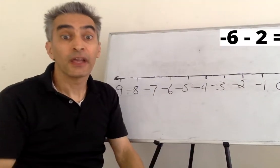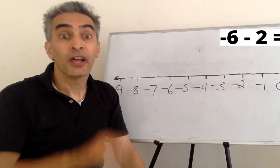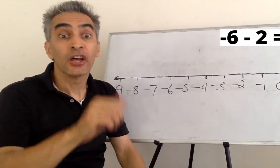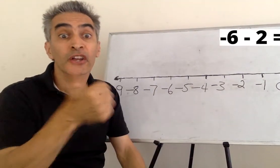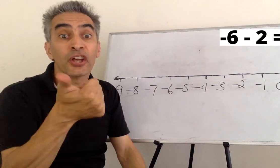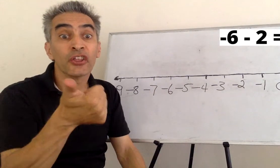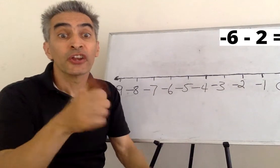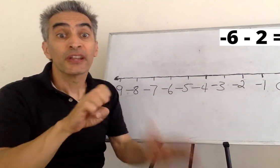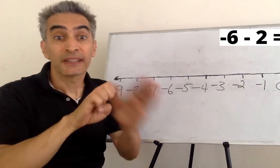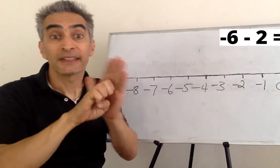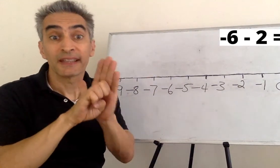Another example.